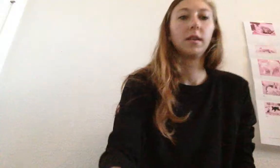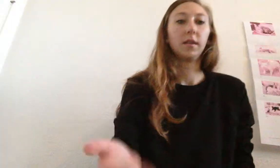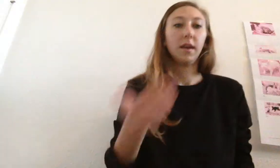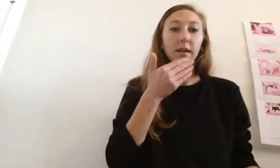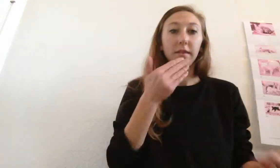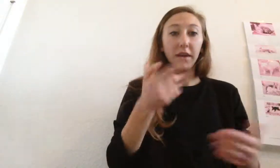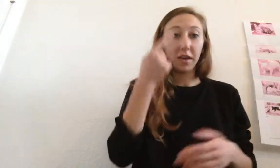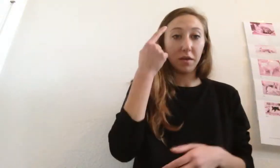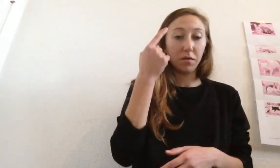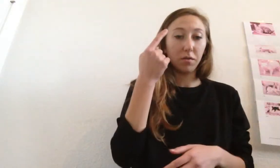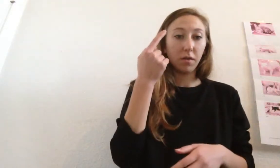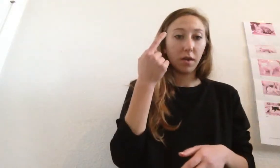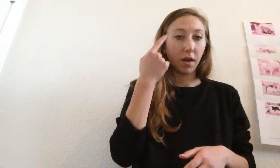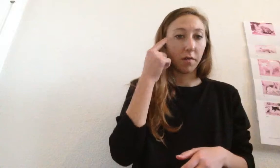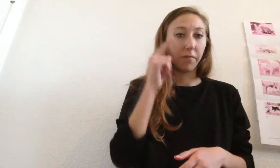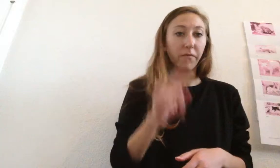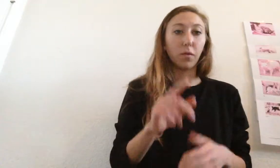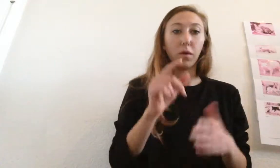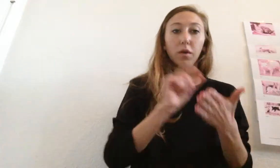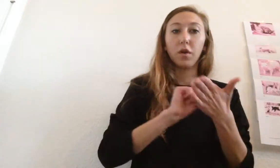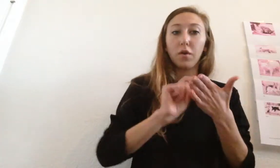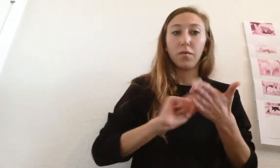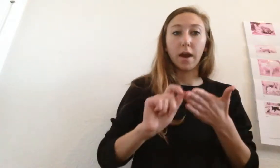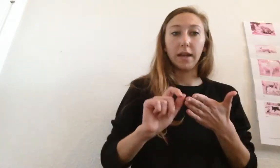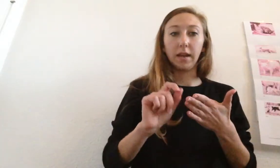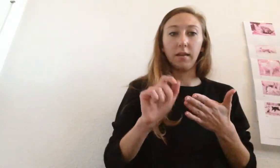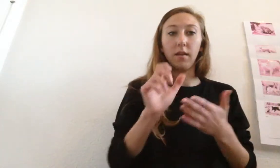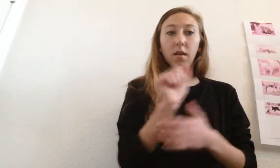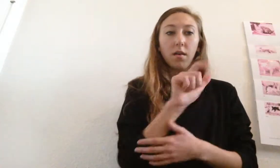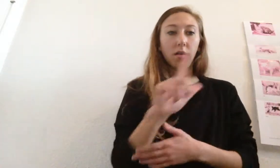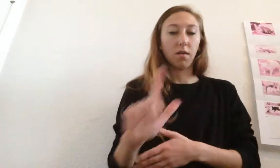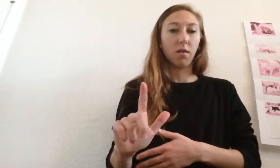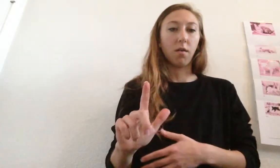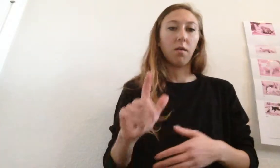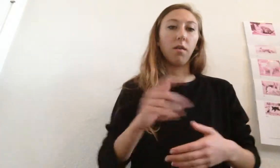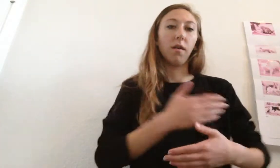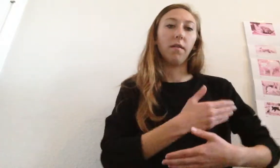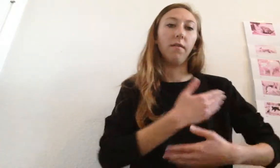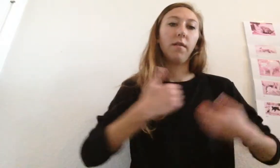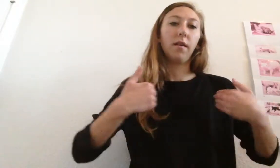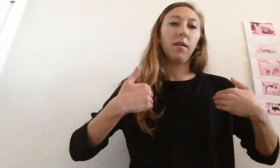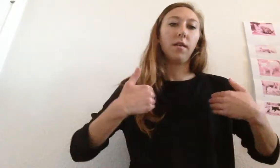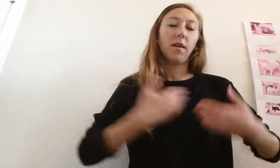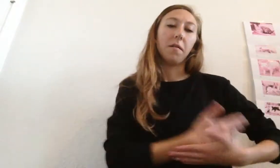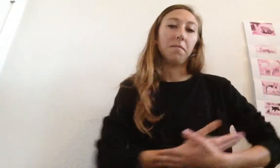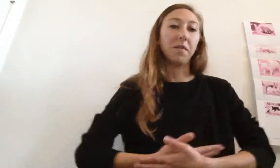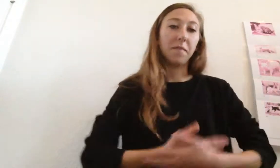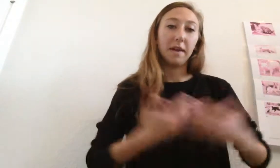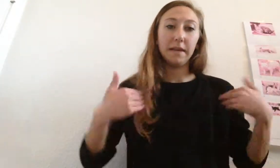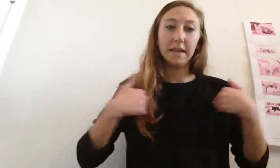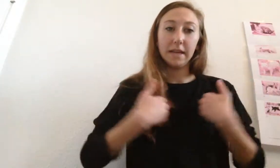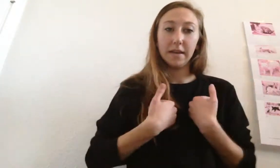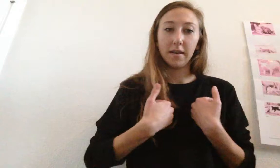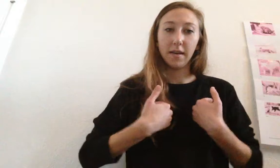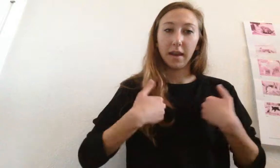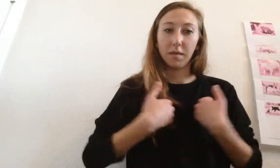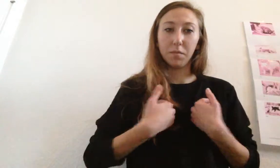Thank you, um, for writing all of, um, the baby animal